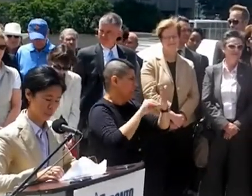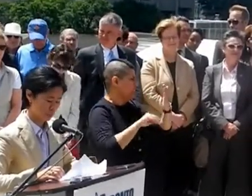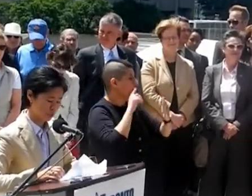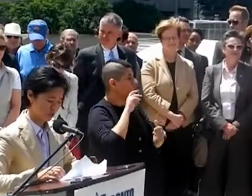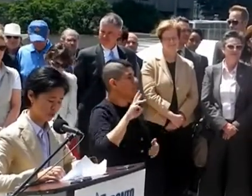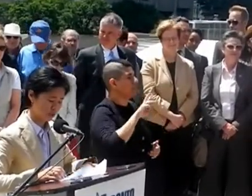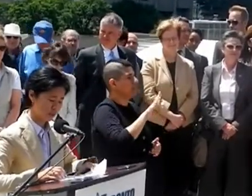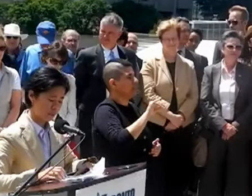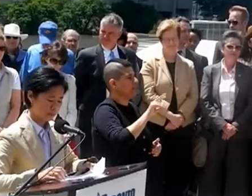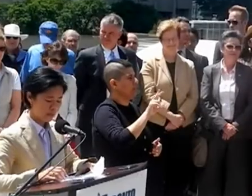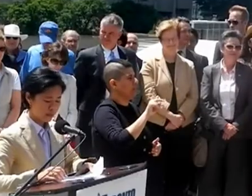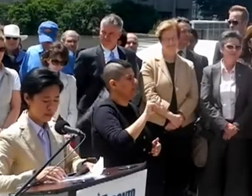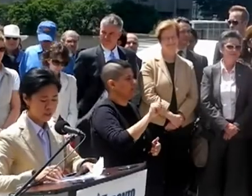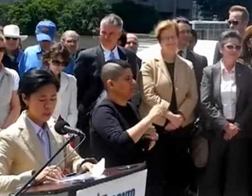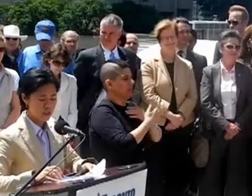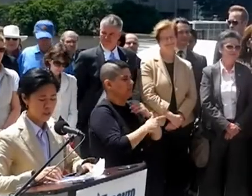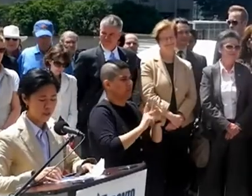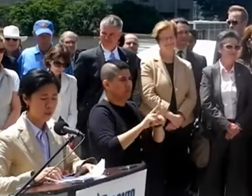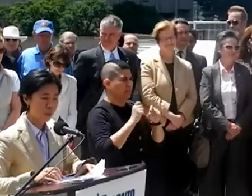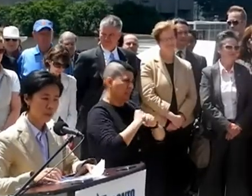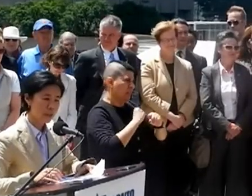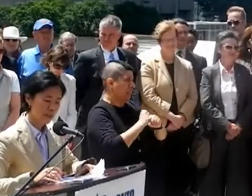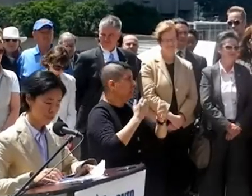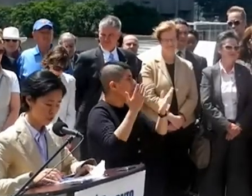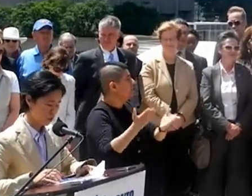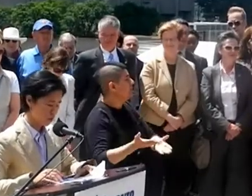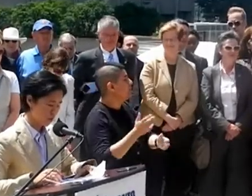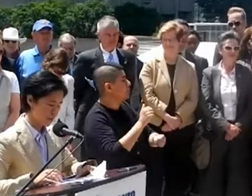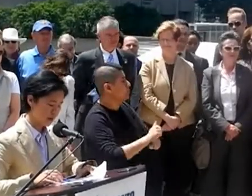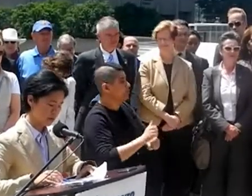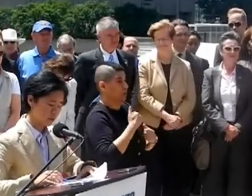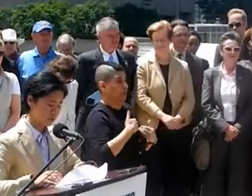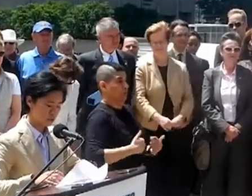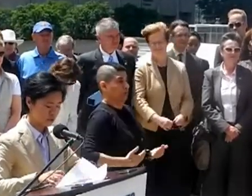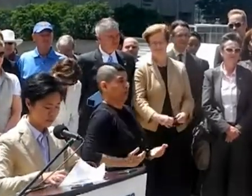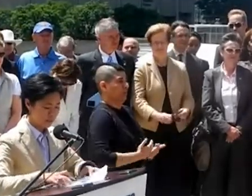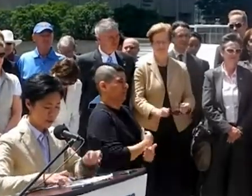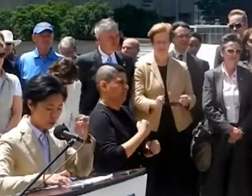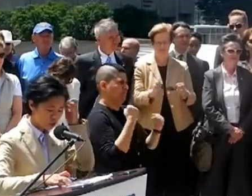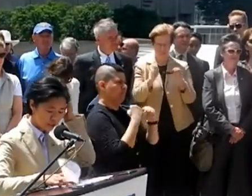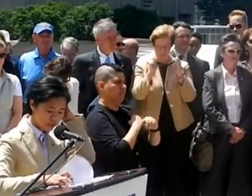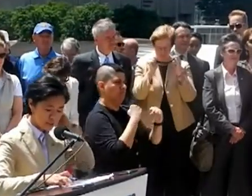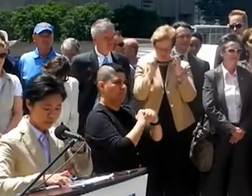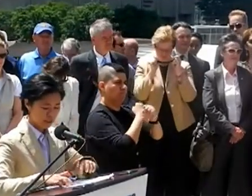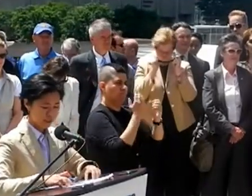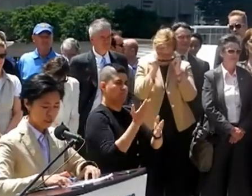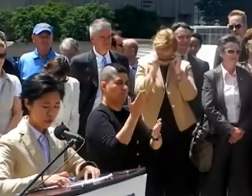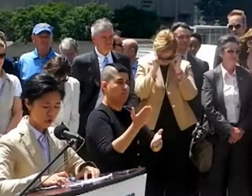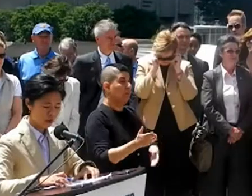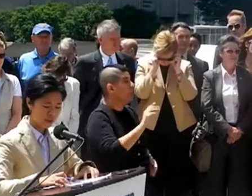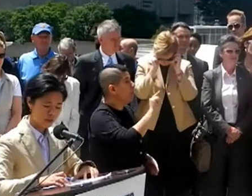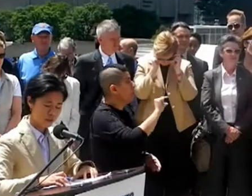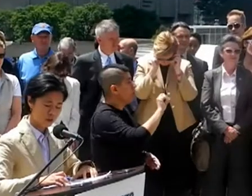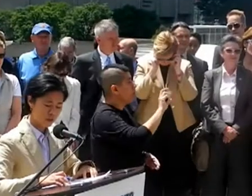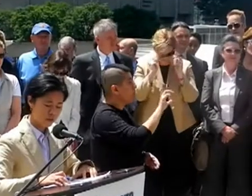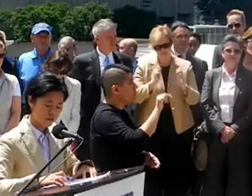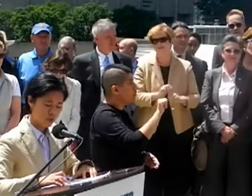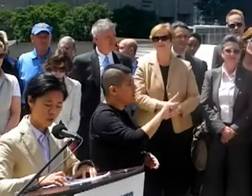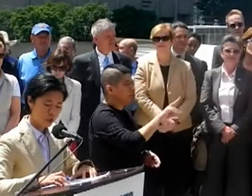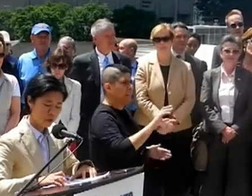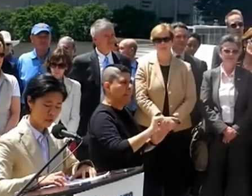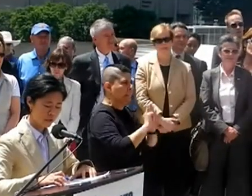Balkan countries. In addition to his work as a human rights activist, Goren is a key organizer